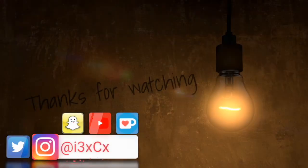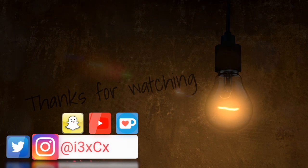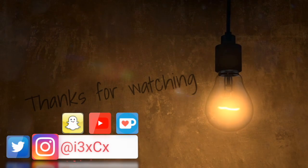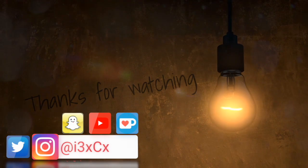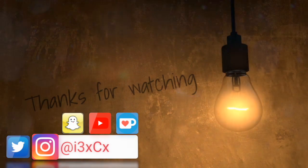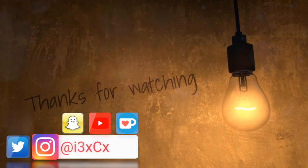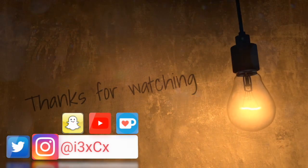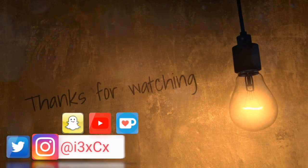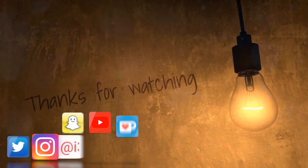Makes it hard for.